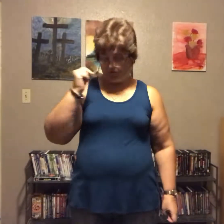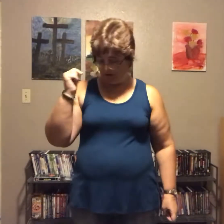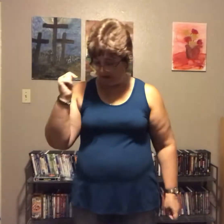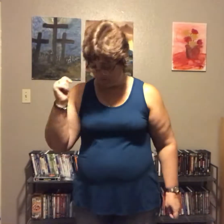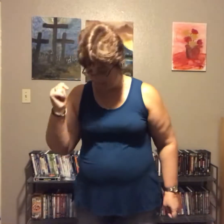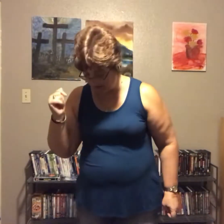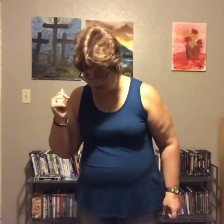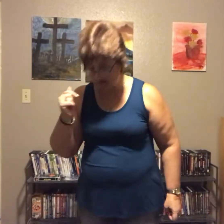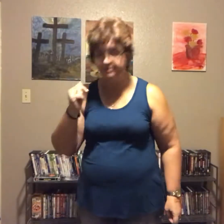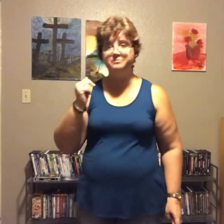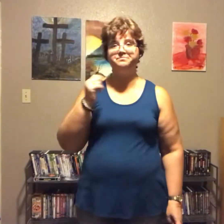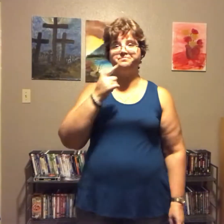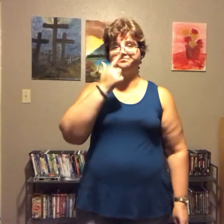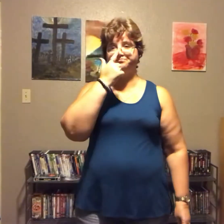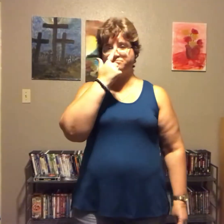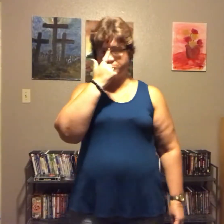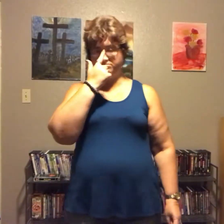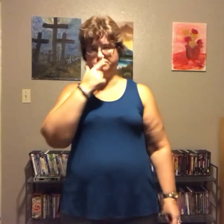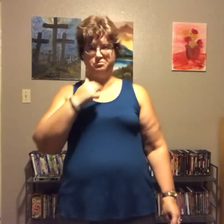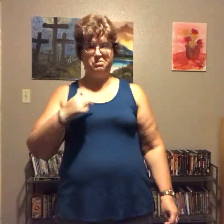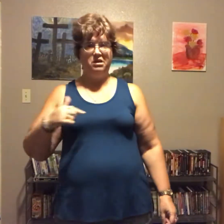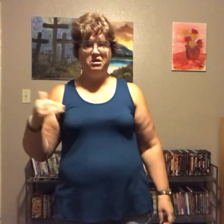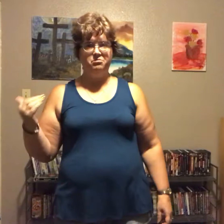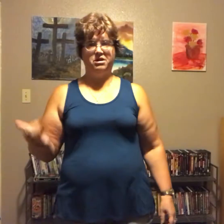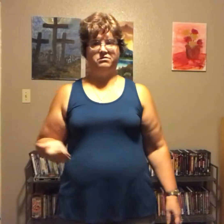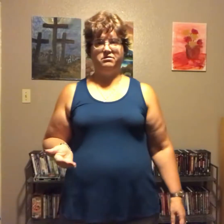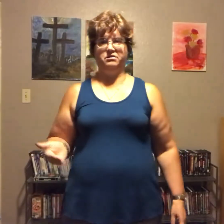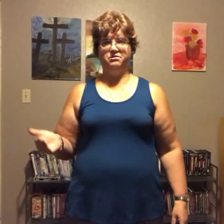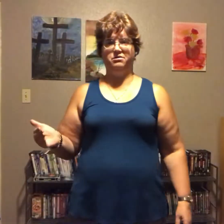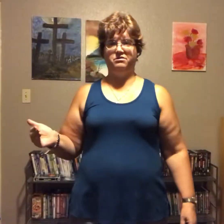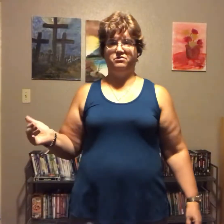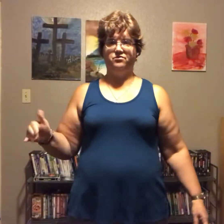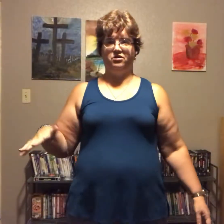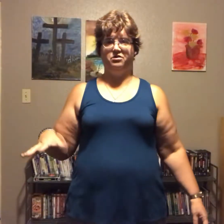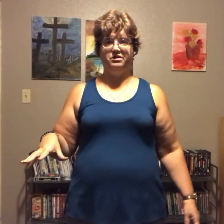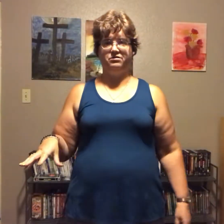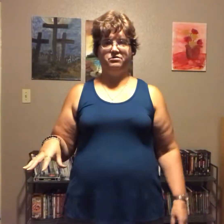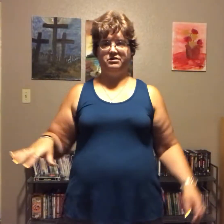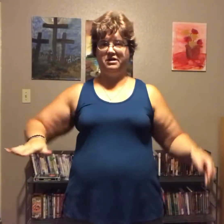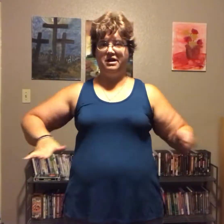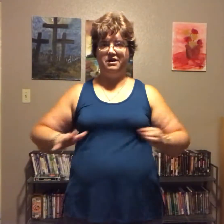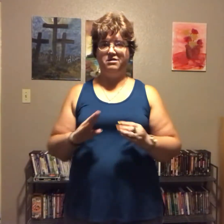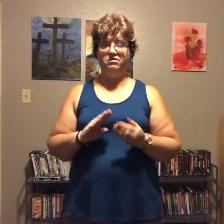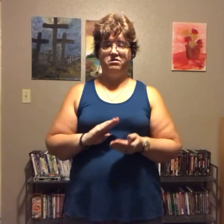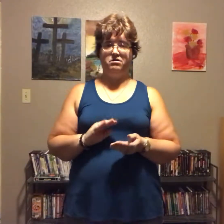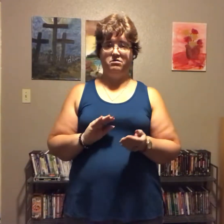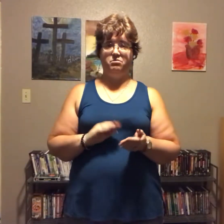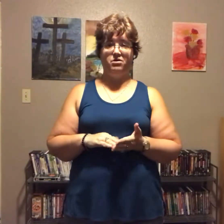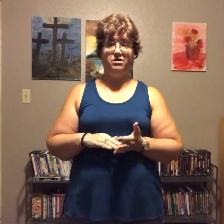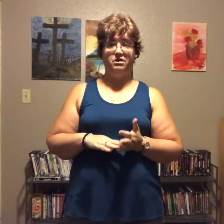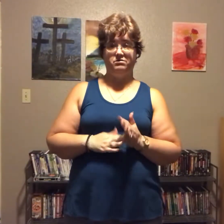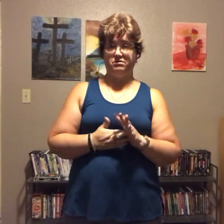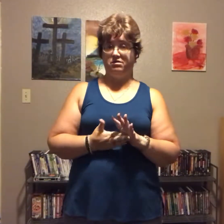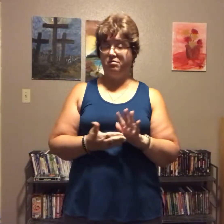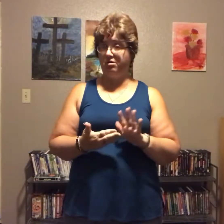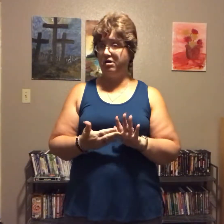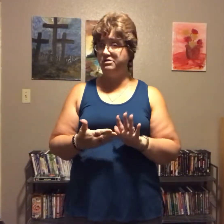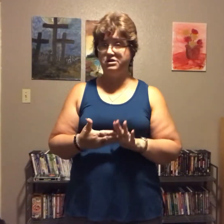basically what this vlog is today in part it's an apology